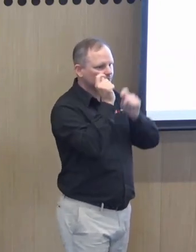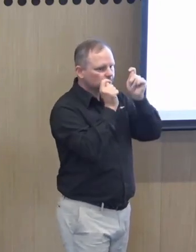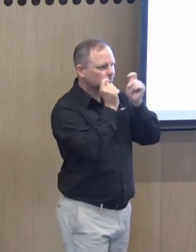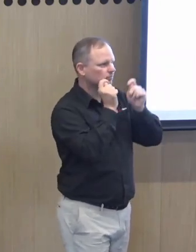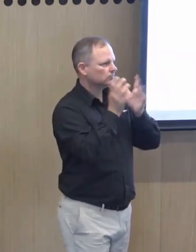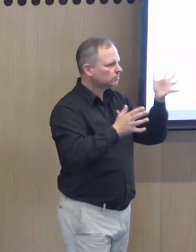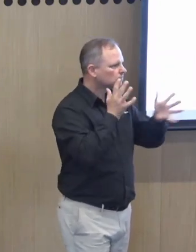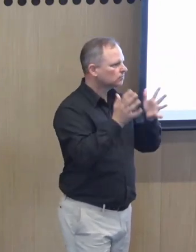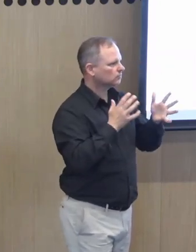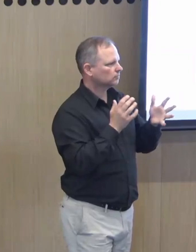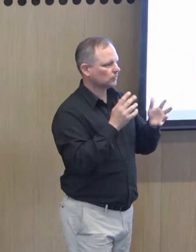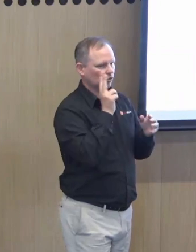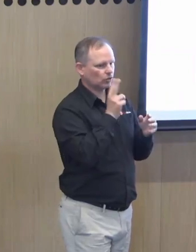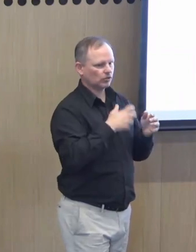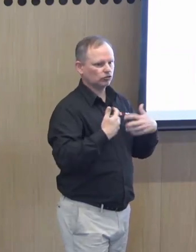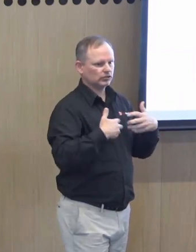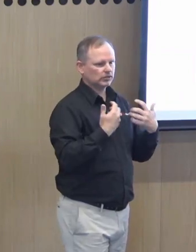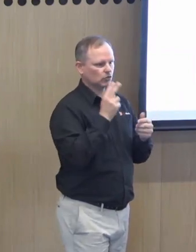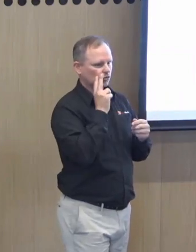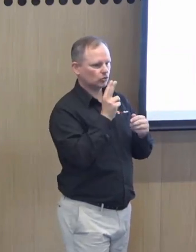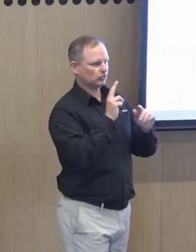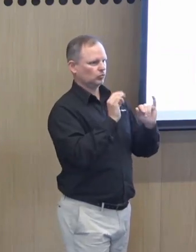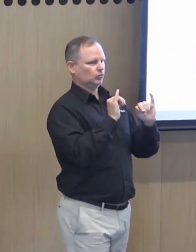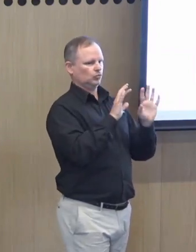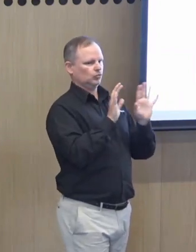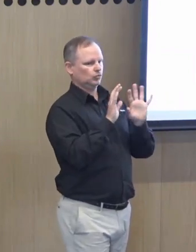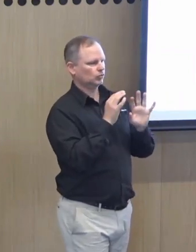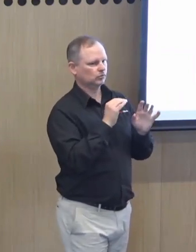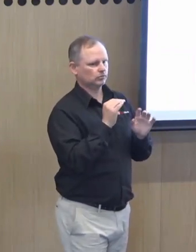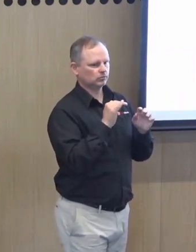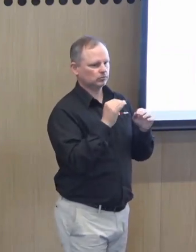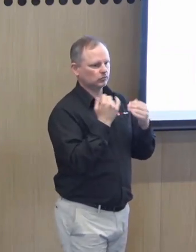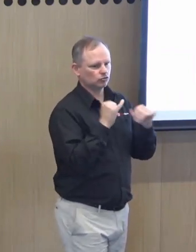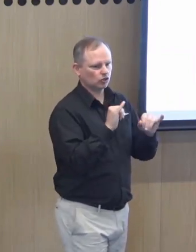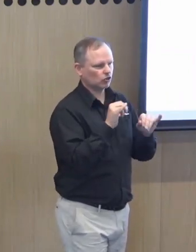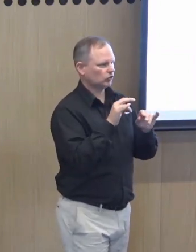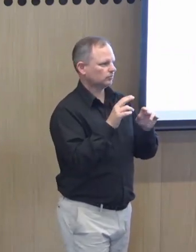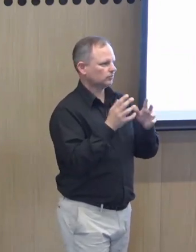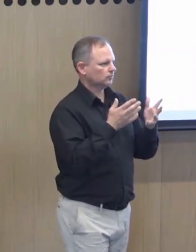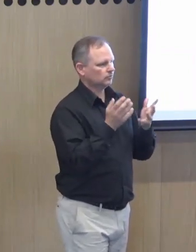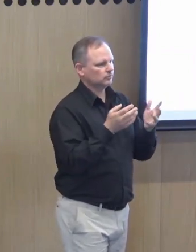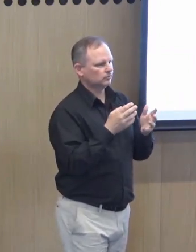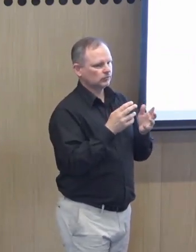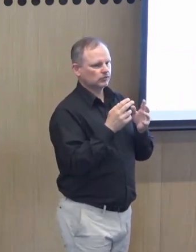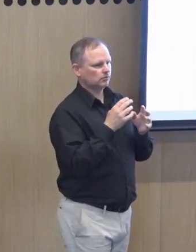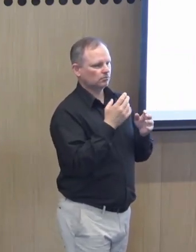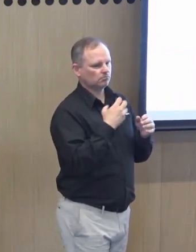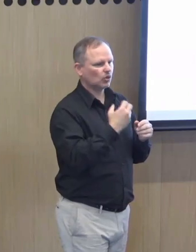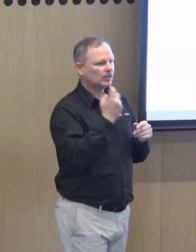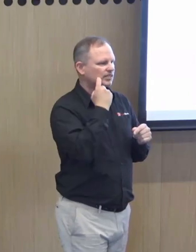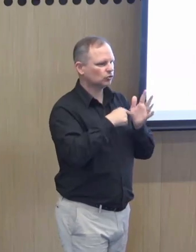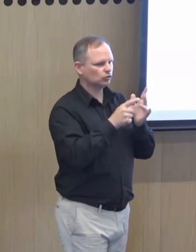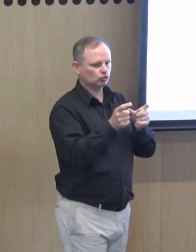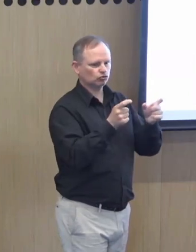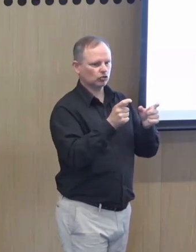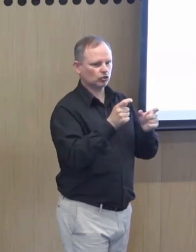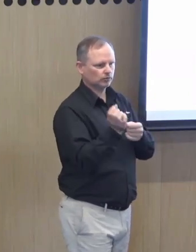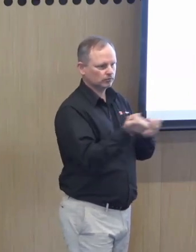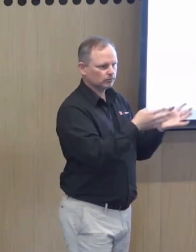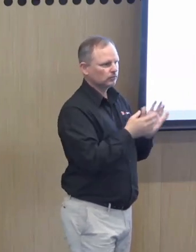sometimes because the people who are supporting the person don't understand the cultural and nuances and linguistic nuances